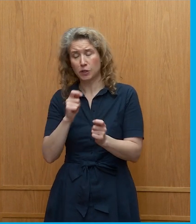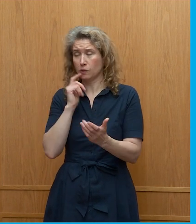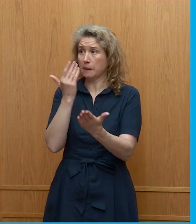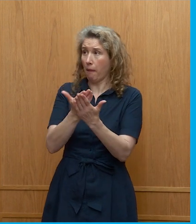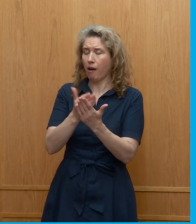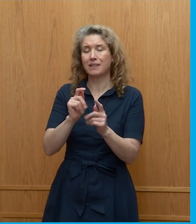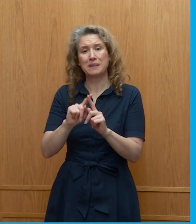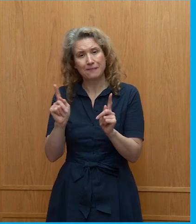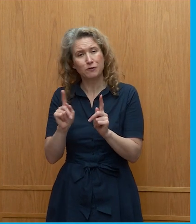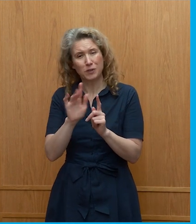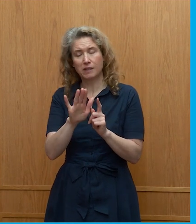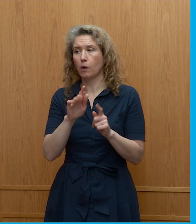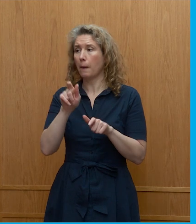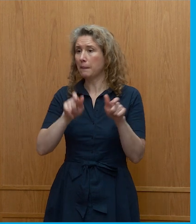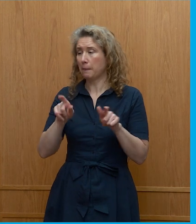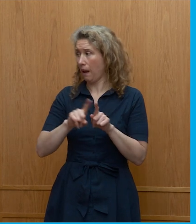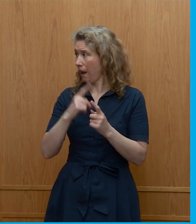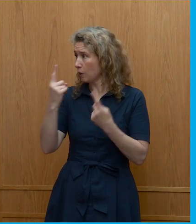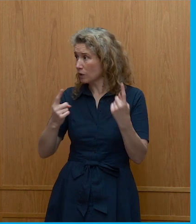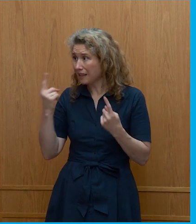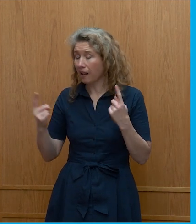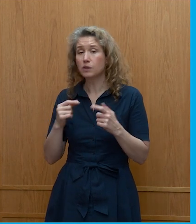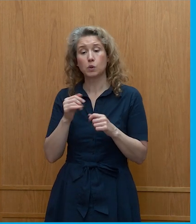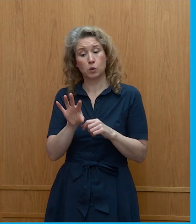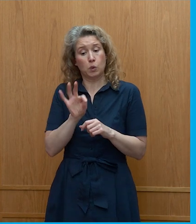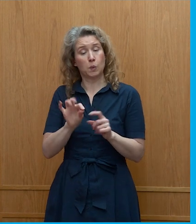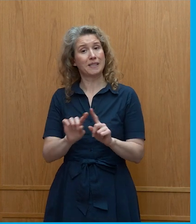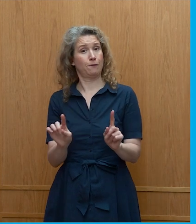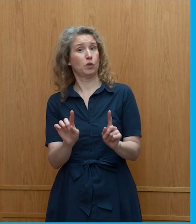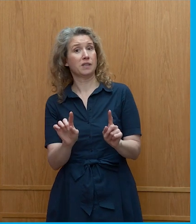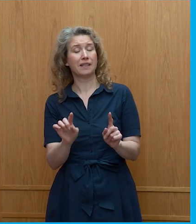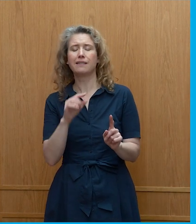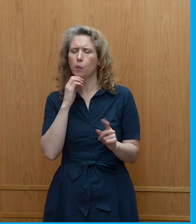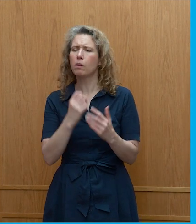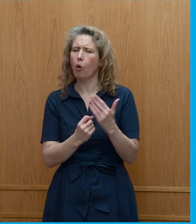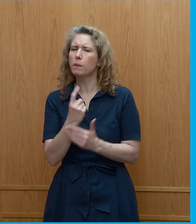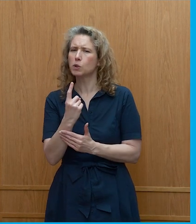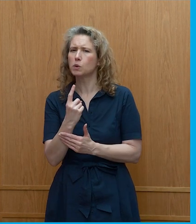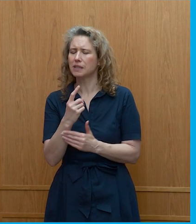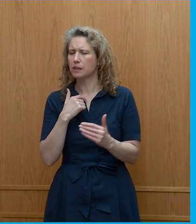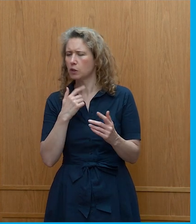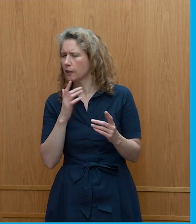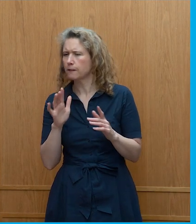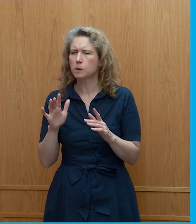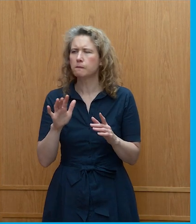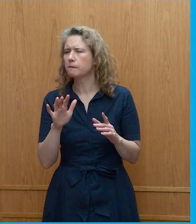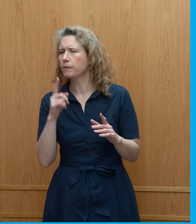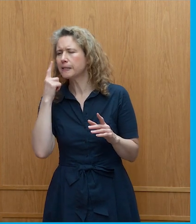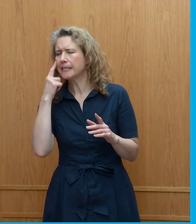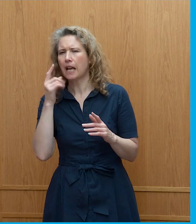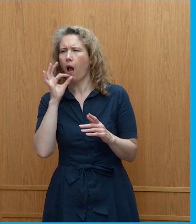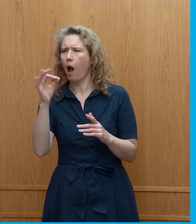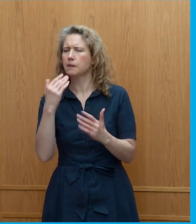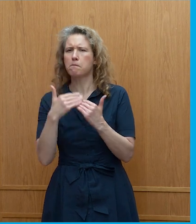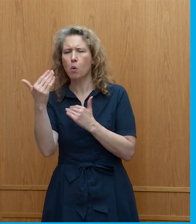people like like yourself just to make that change so and there will be opportunities we just have to ask harder for it and